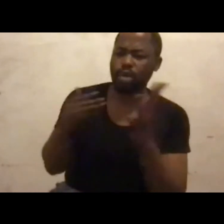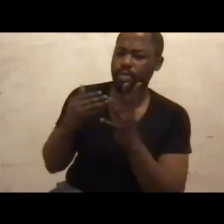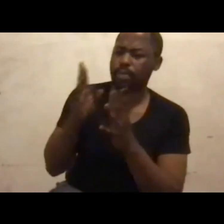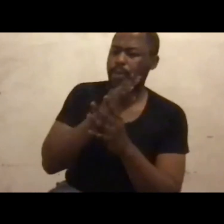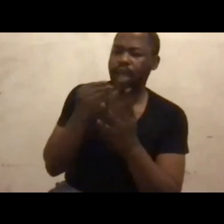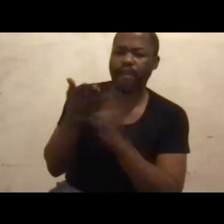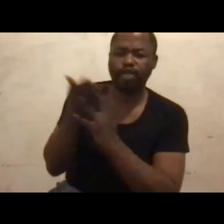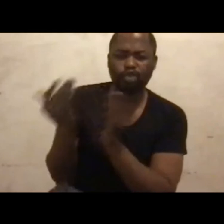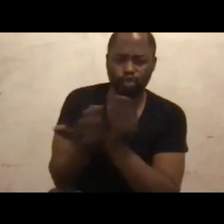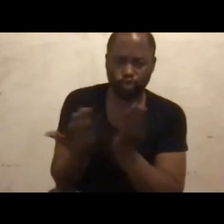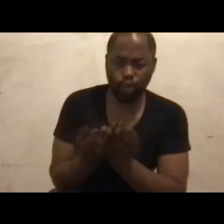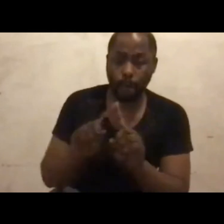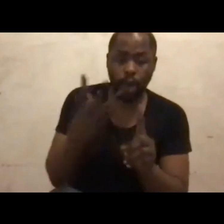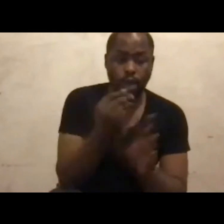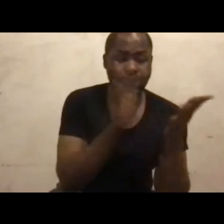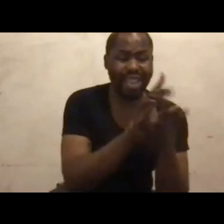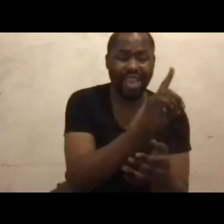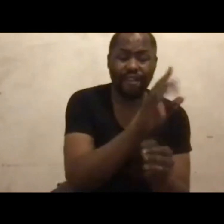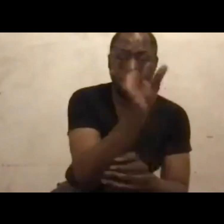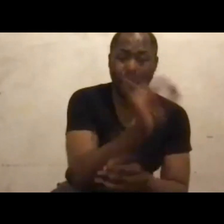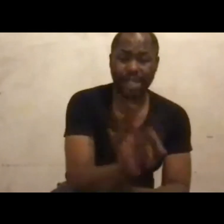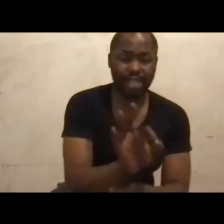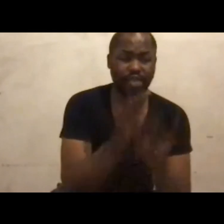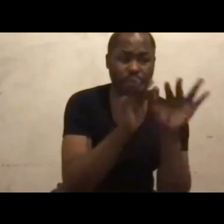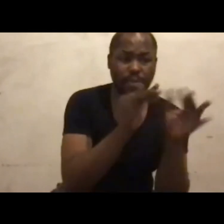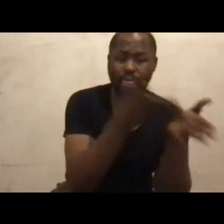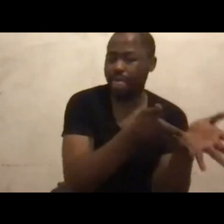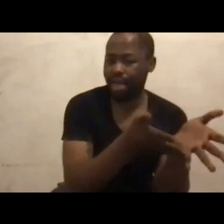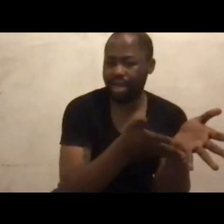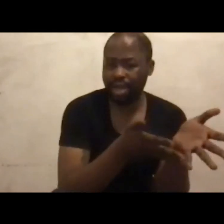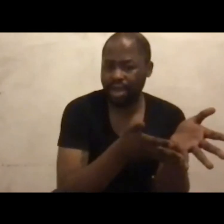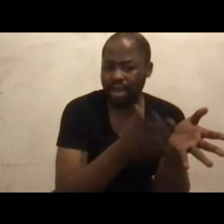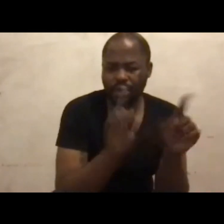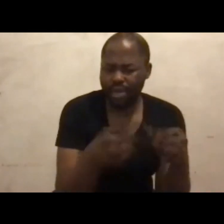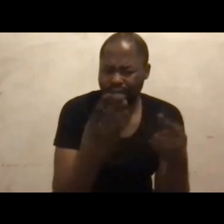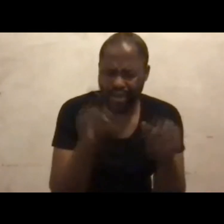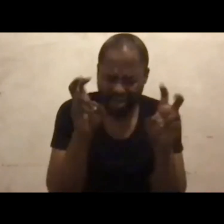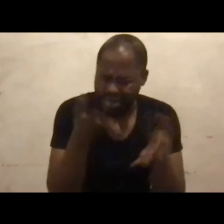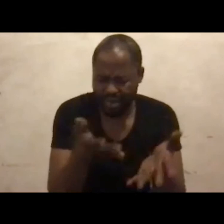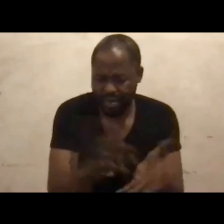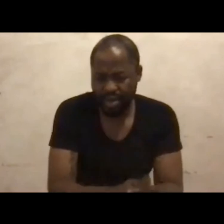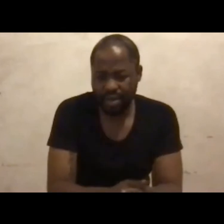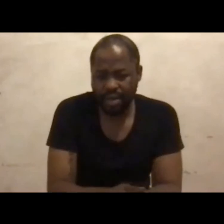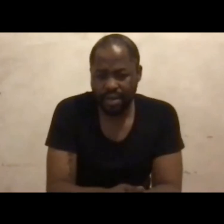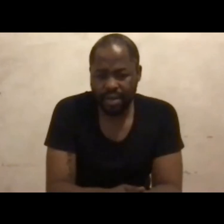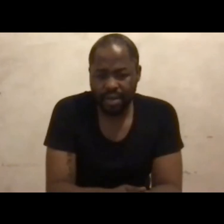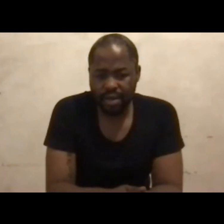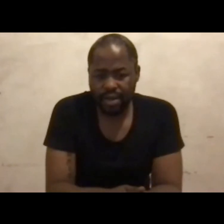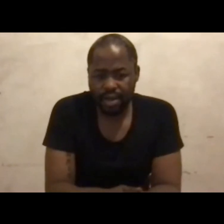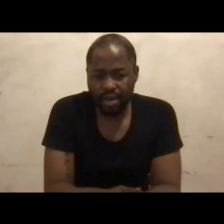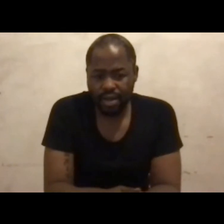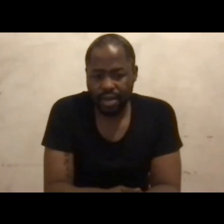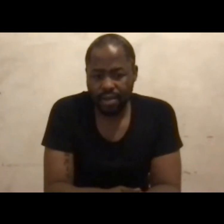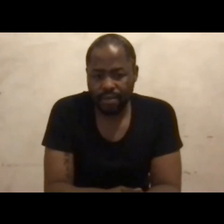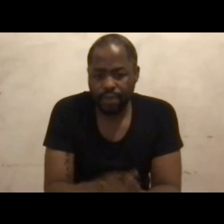11% of the population. There should not be a single child. And, you know, Lydia, you know that I was giving bursaries to